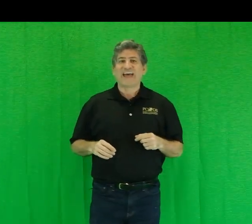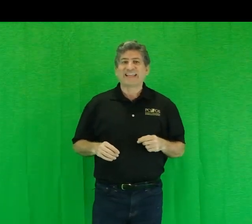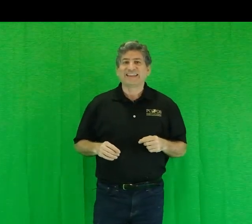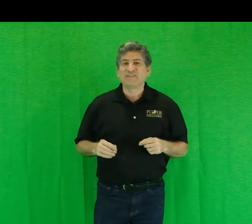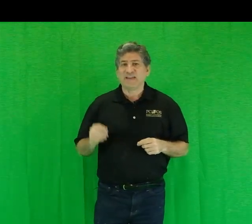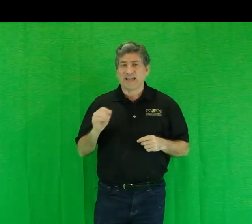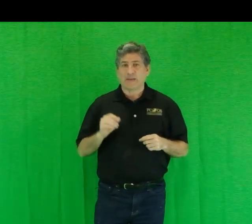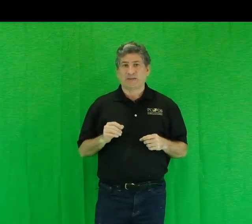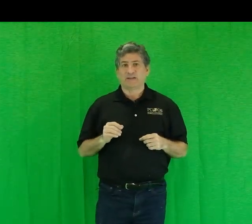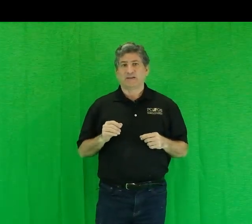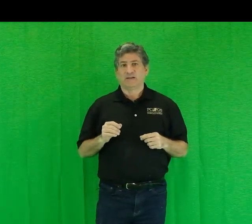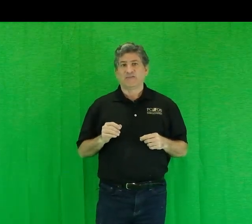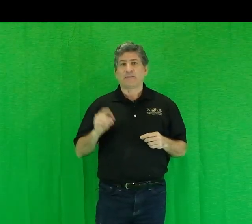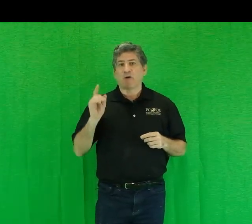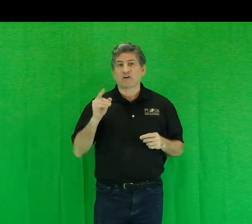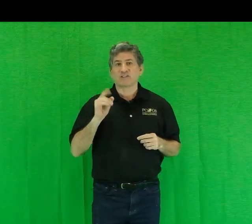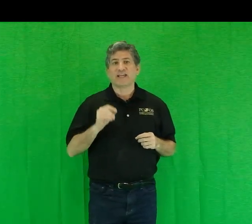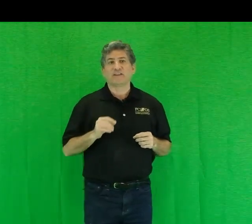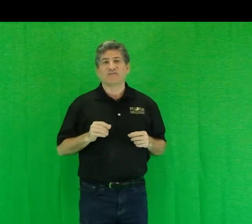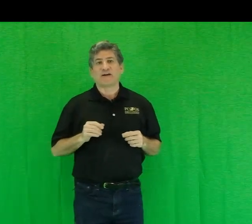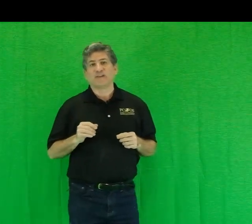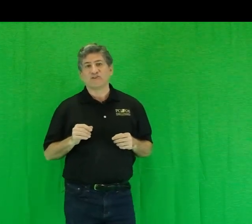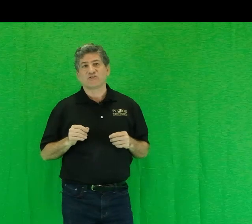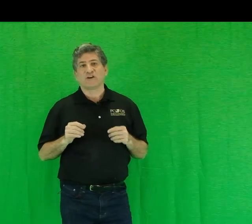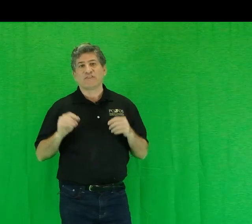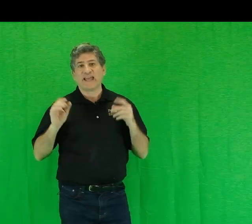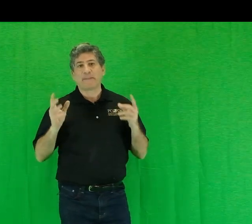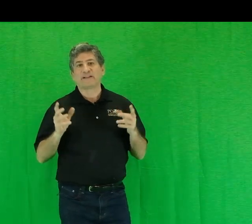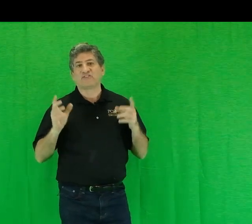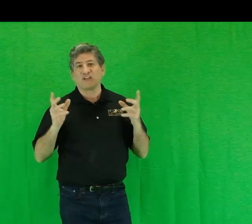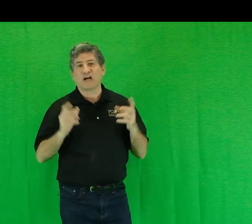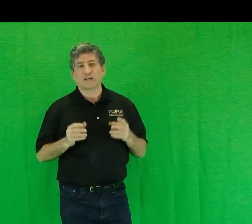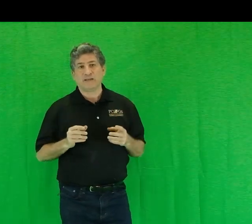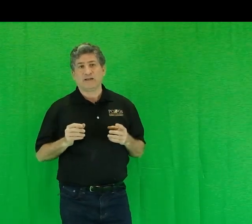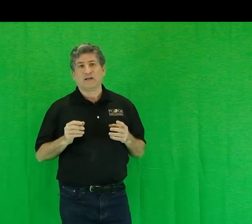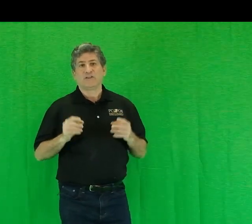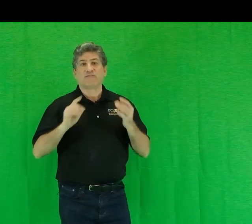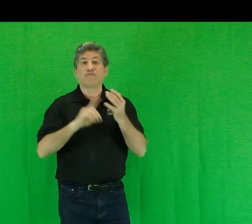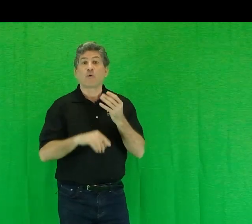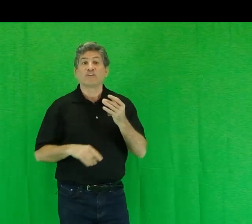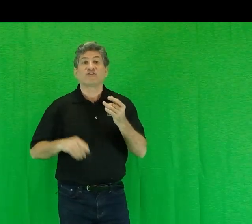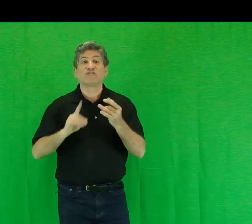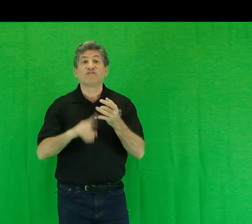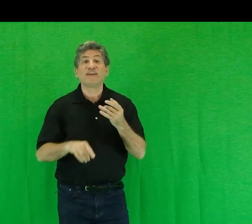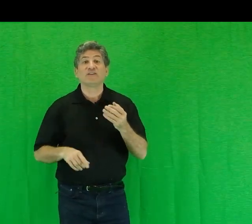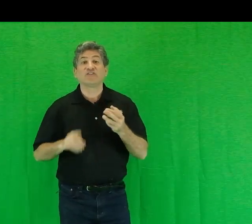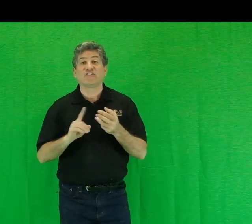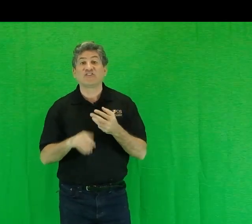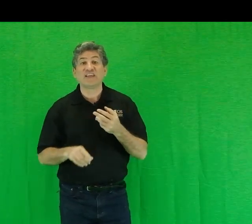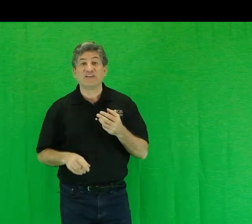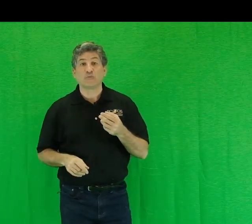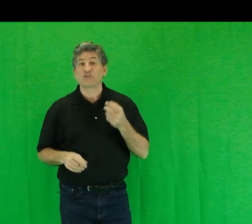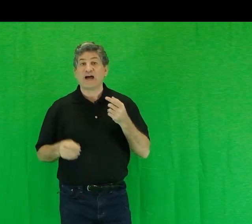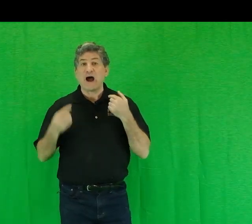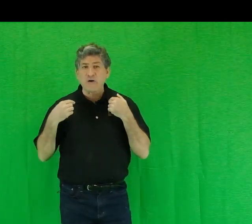that living capital that Marx laid at the foundation of the capitalist economy. The forests and fields and seas, which our